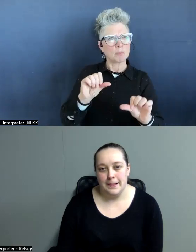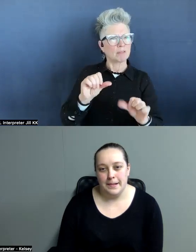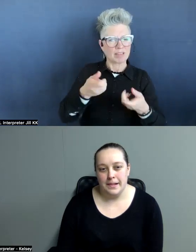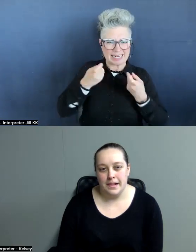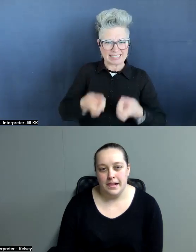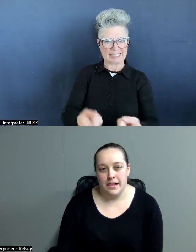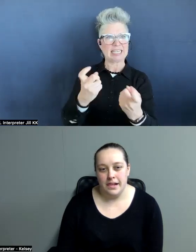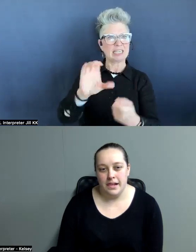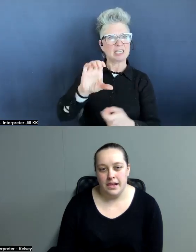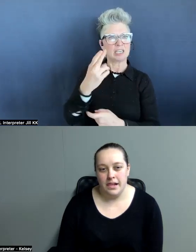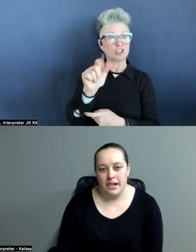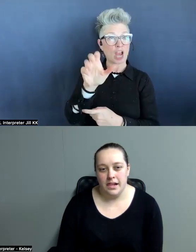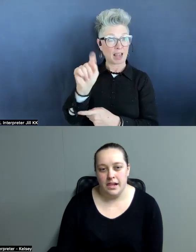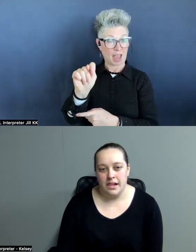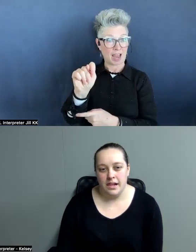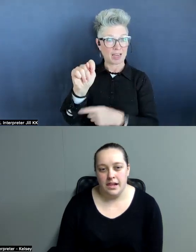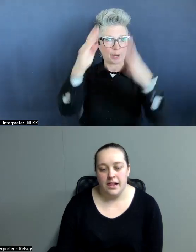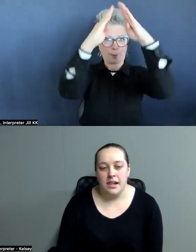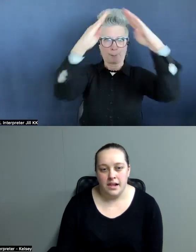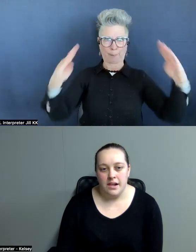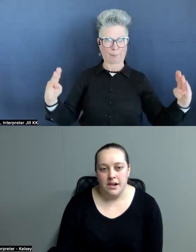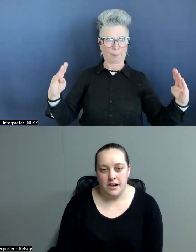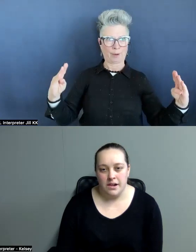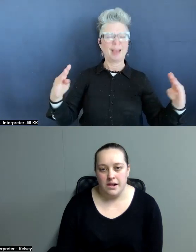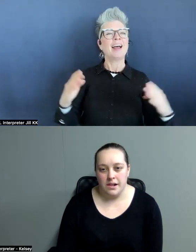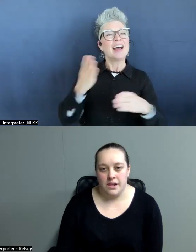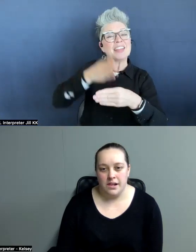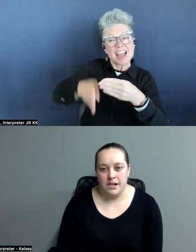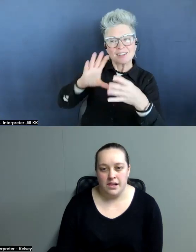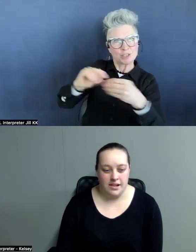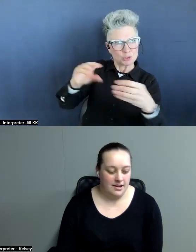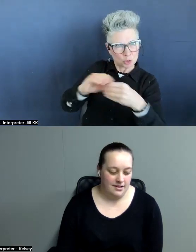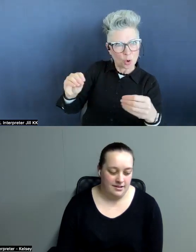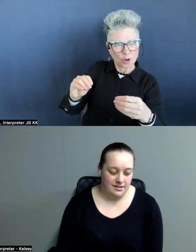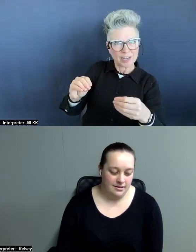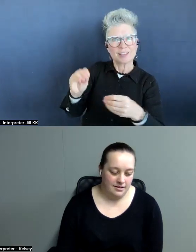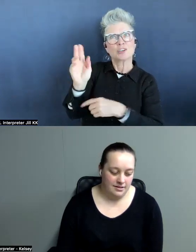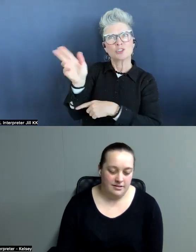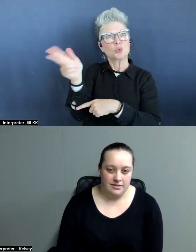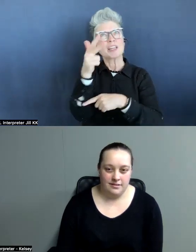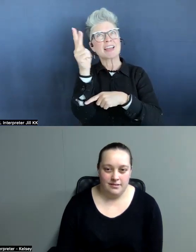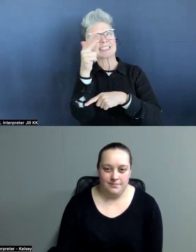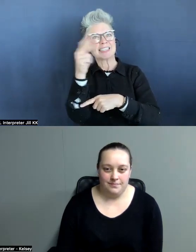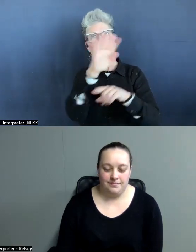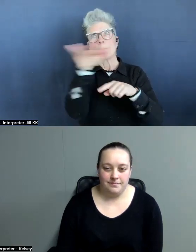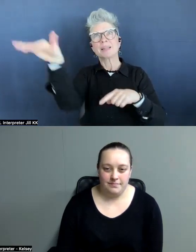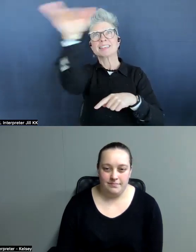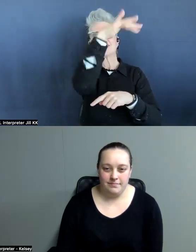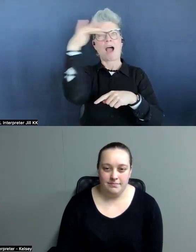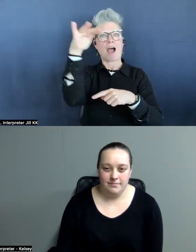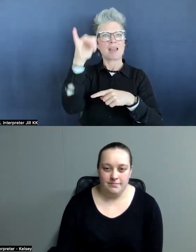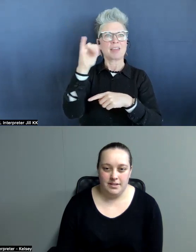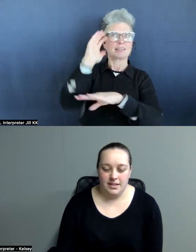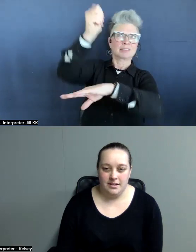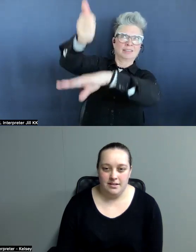And at the end of the story, that's where they're shooting that scene where they're standing and looking up at the sky. And that's that chalet. That's another part of the